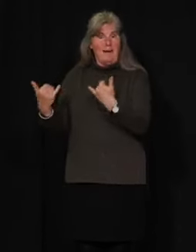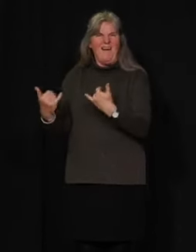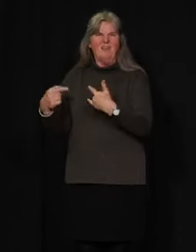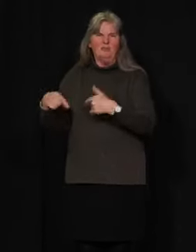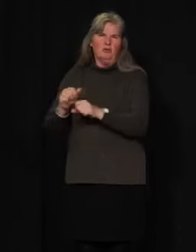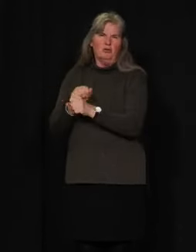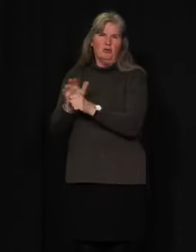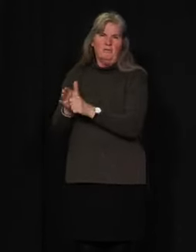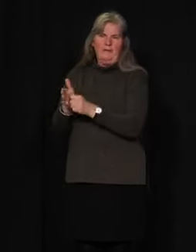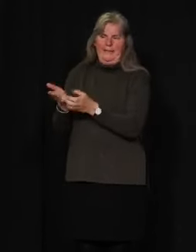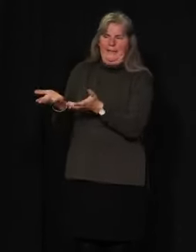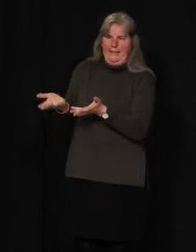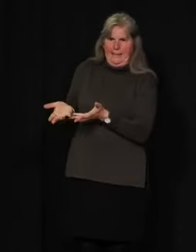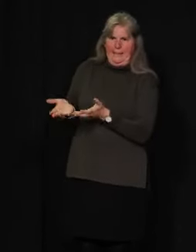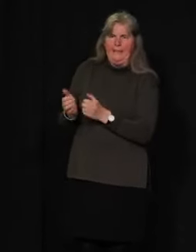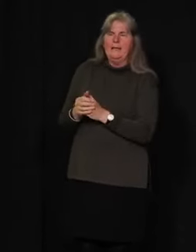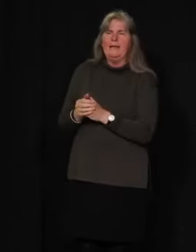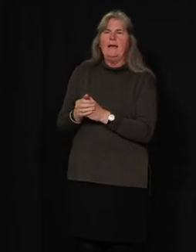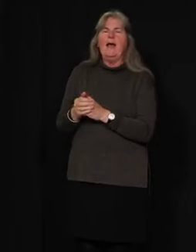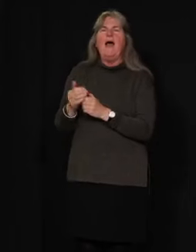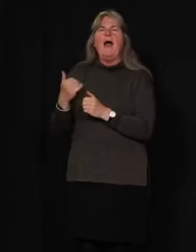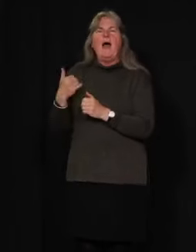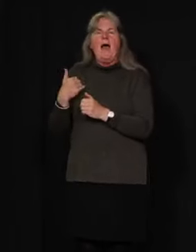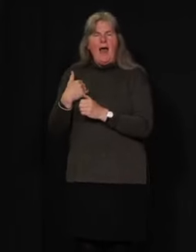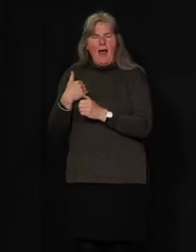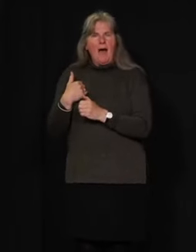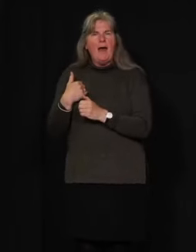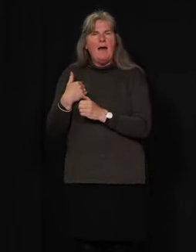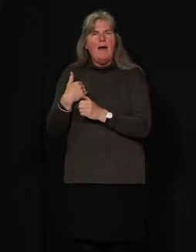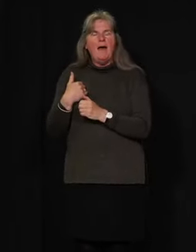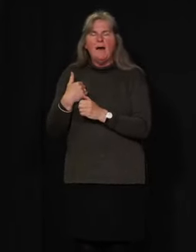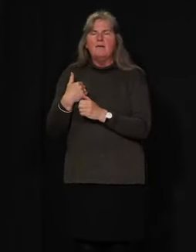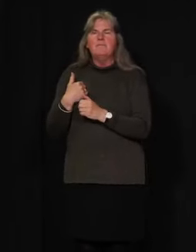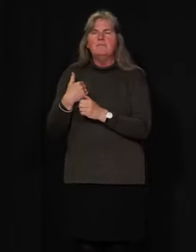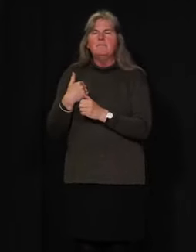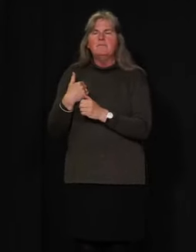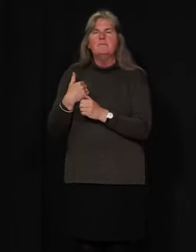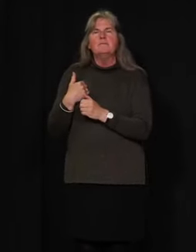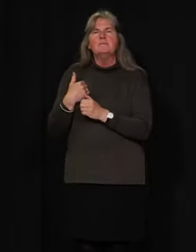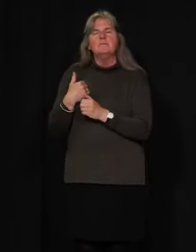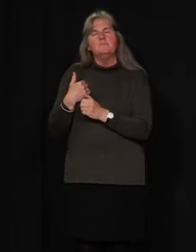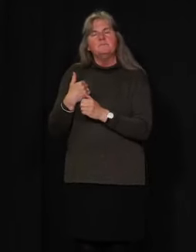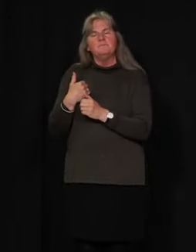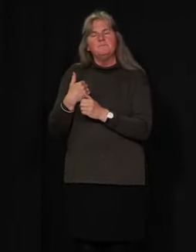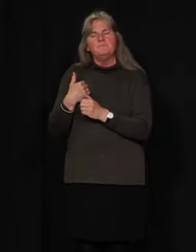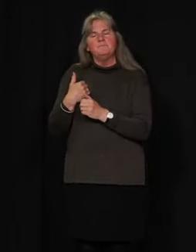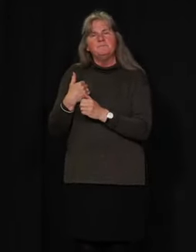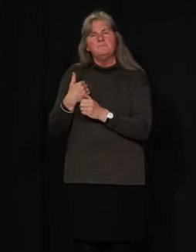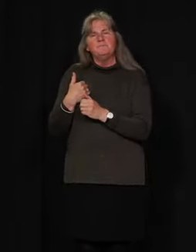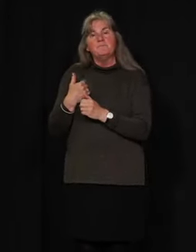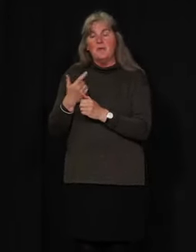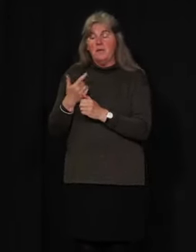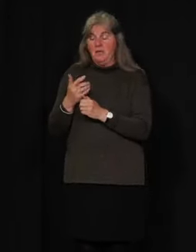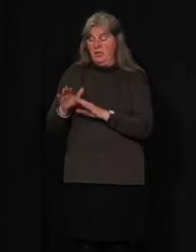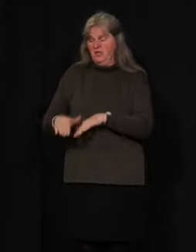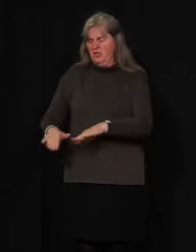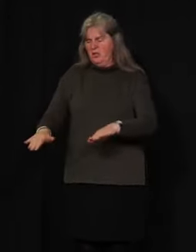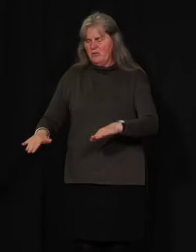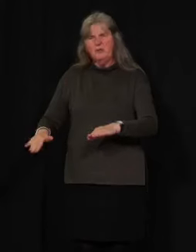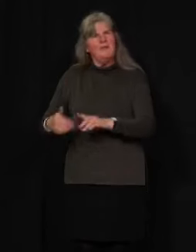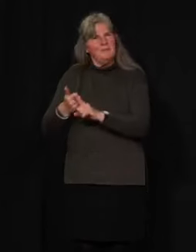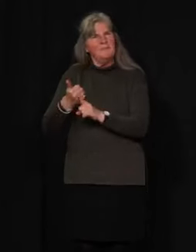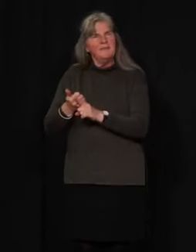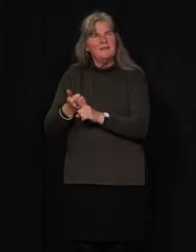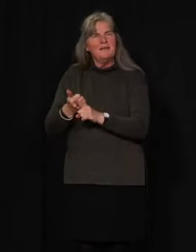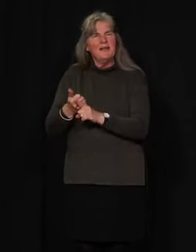around cohorting of small children, recognizing that small children cannot be,